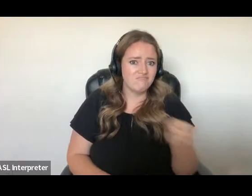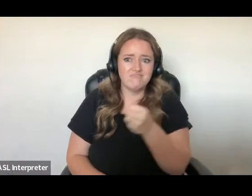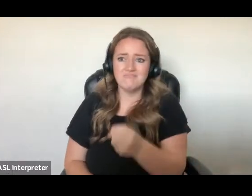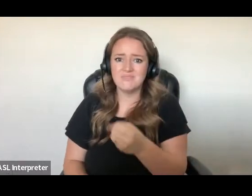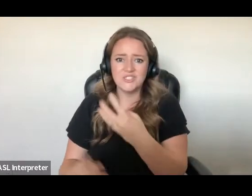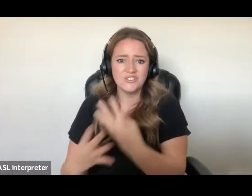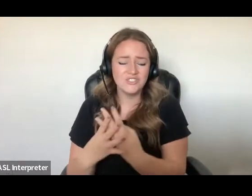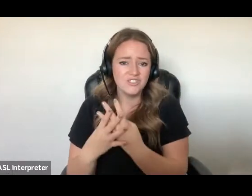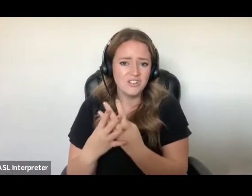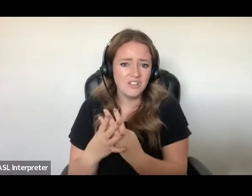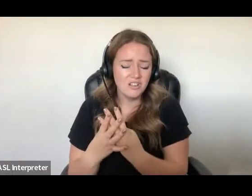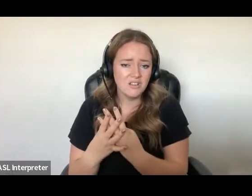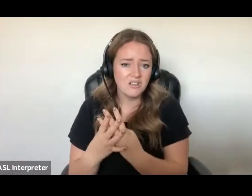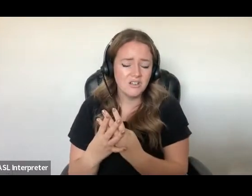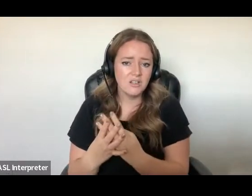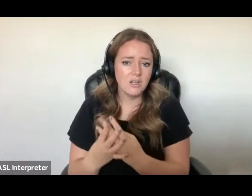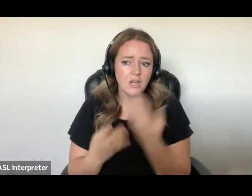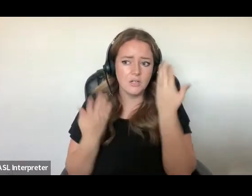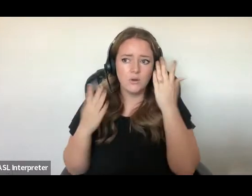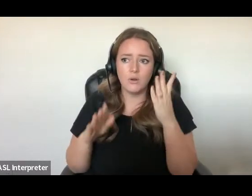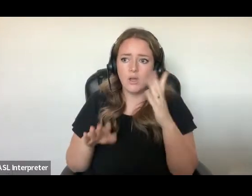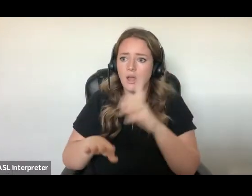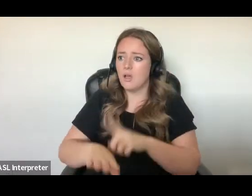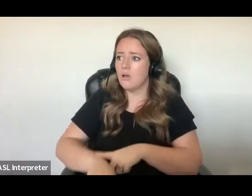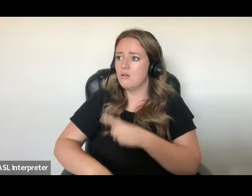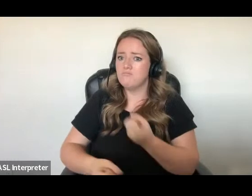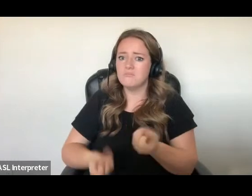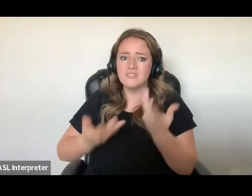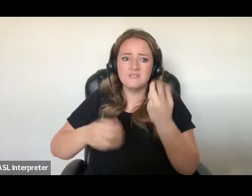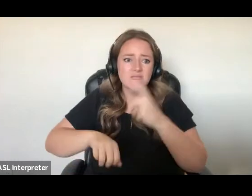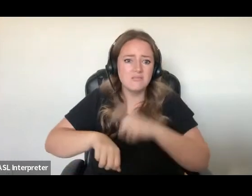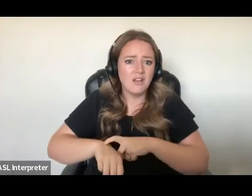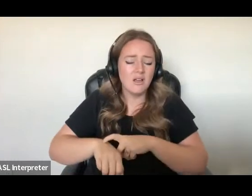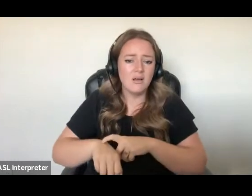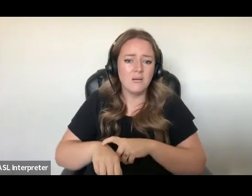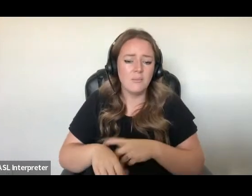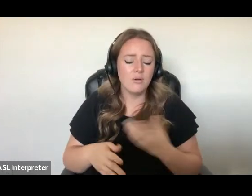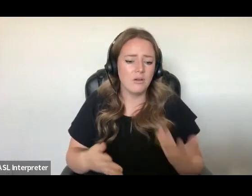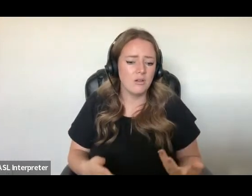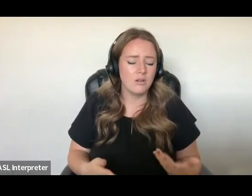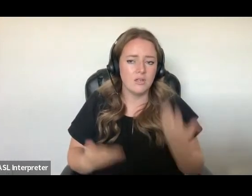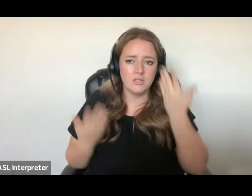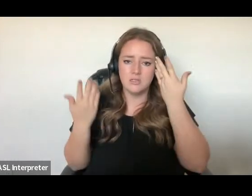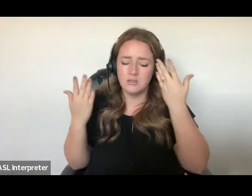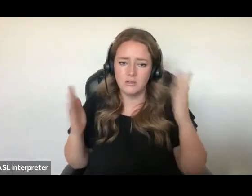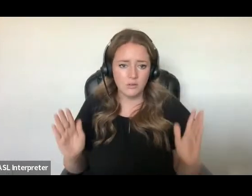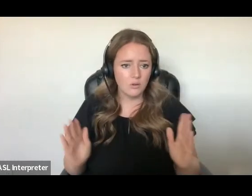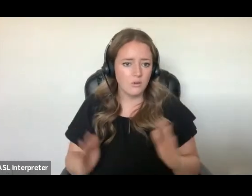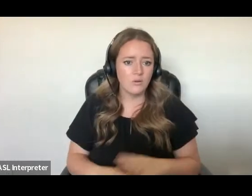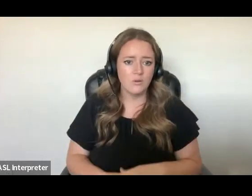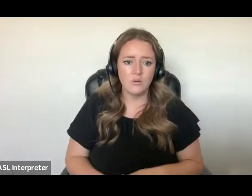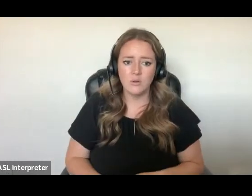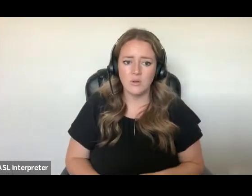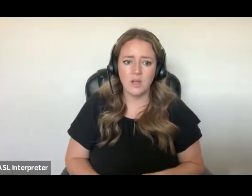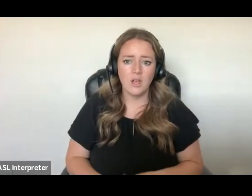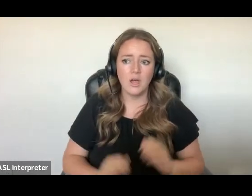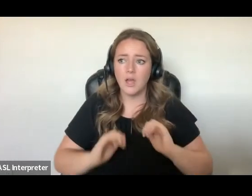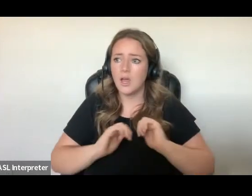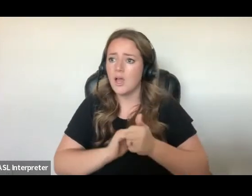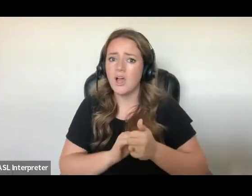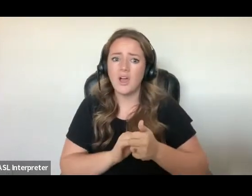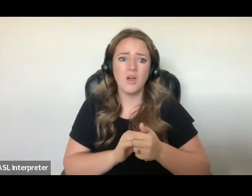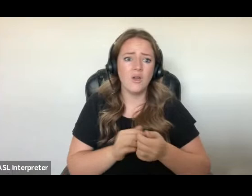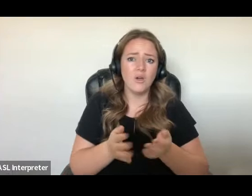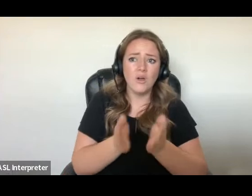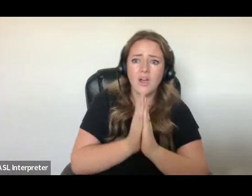I didn't know how long I would be there. I didn't know how I could ask this